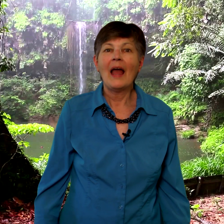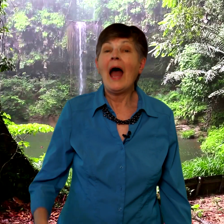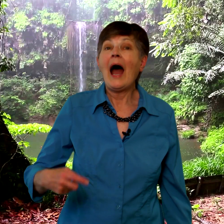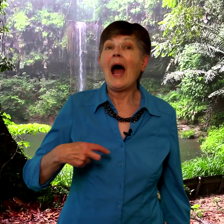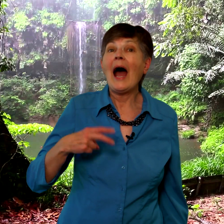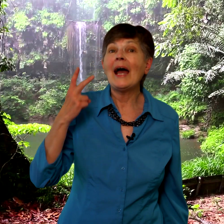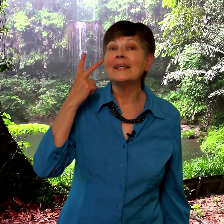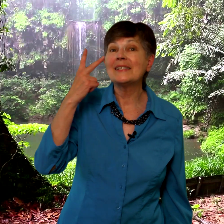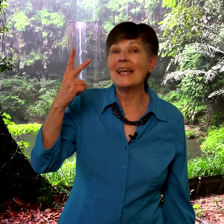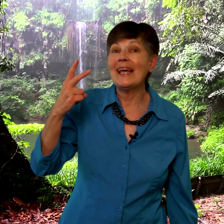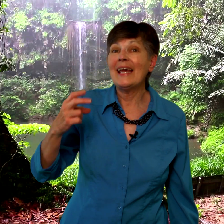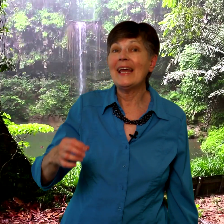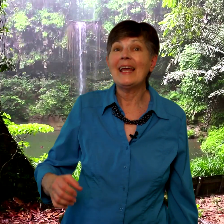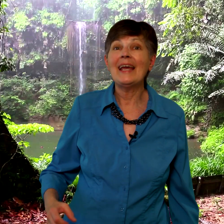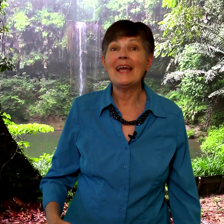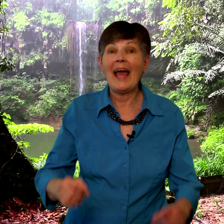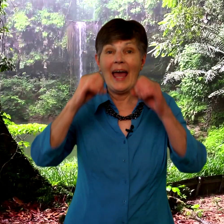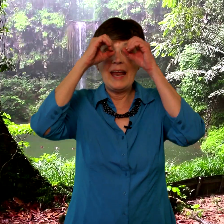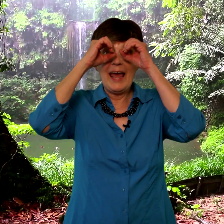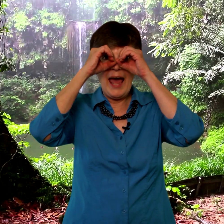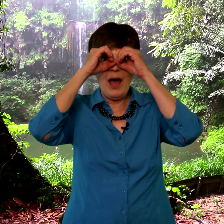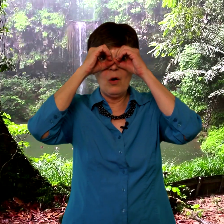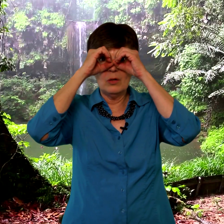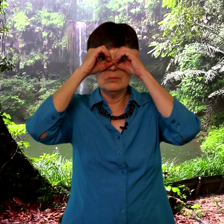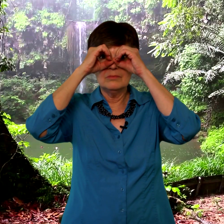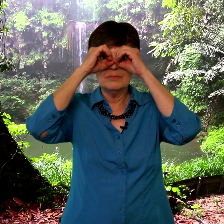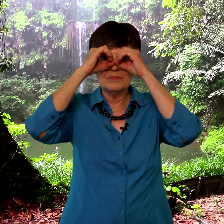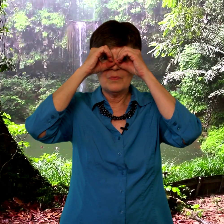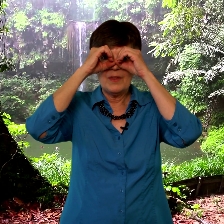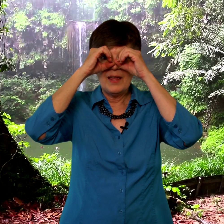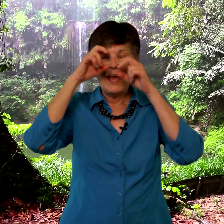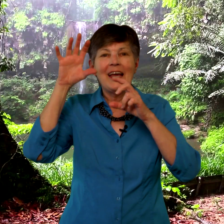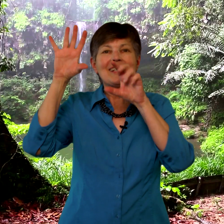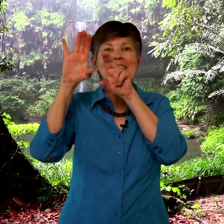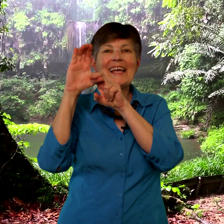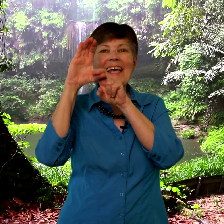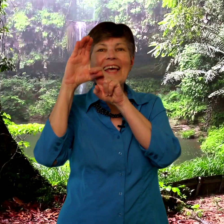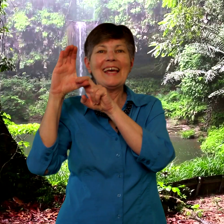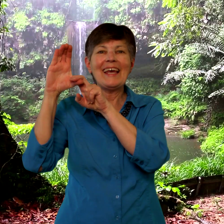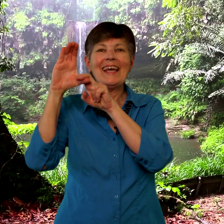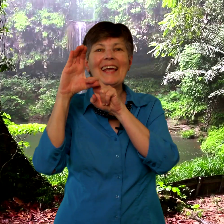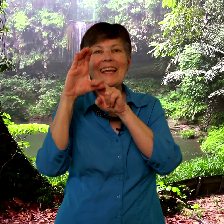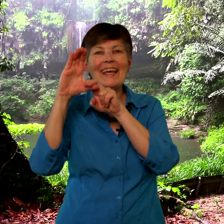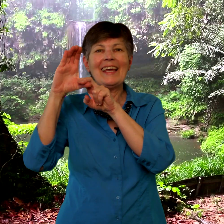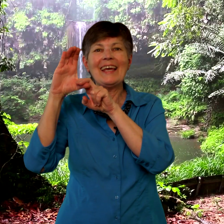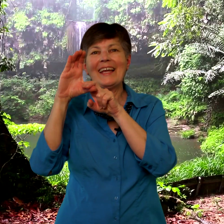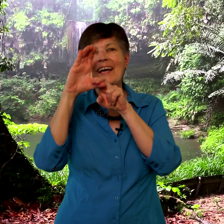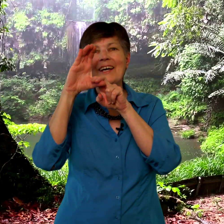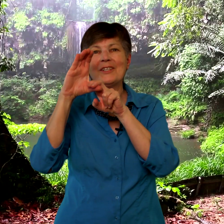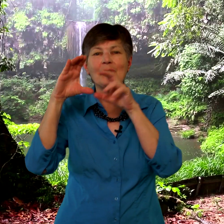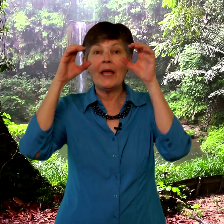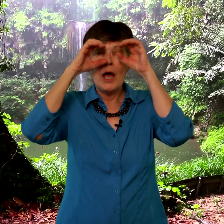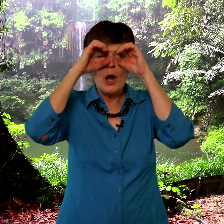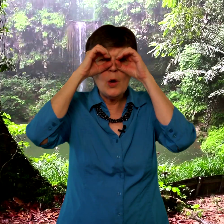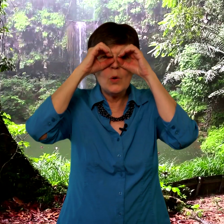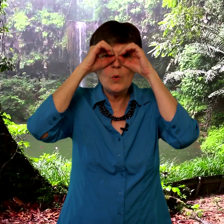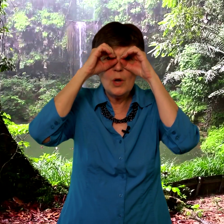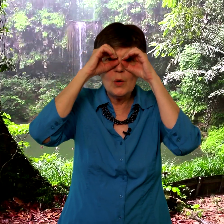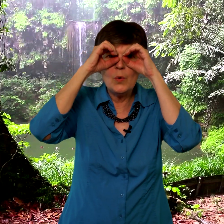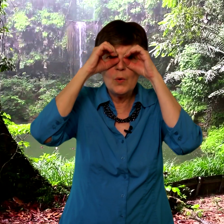I see an owl sitting in a tree, whoo, whoo,